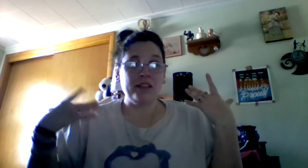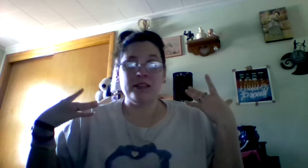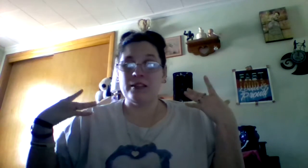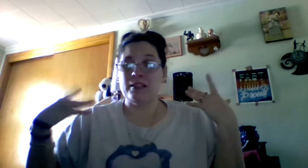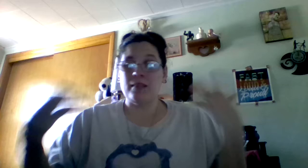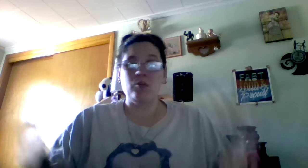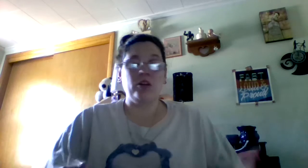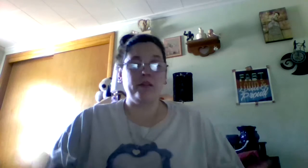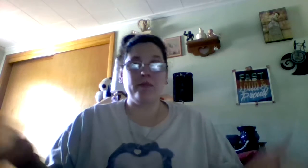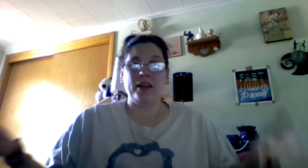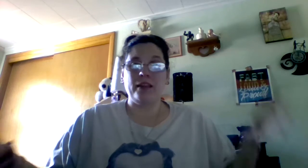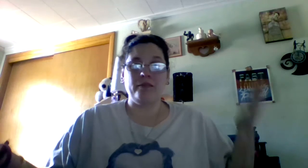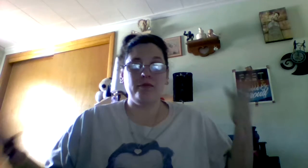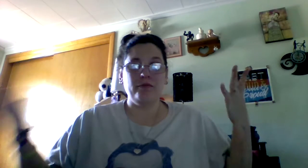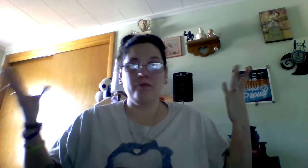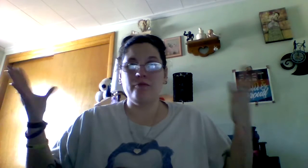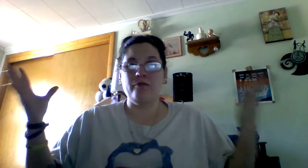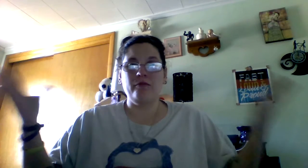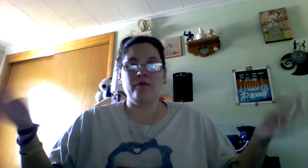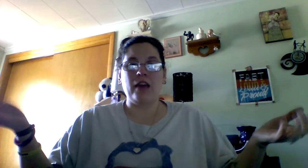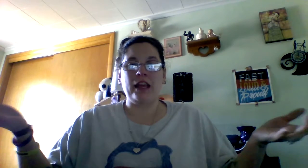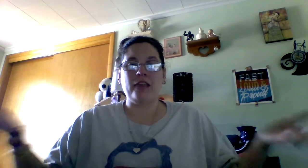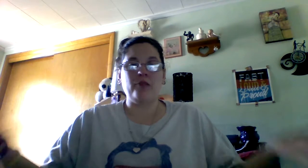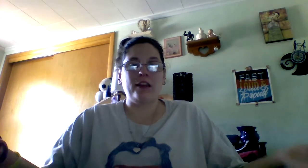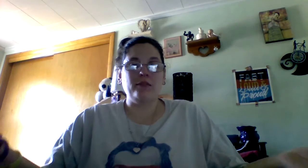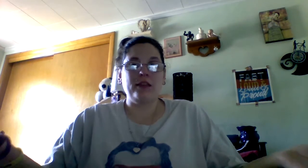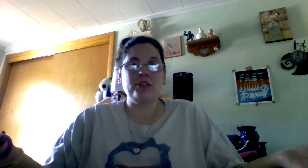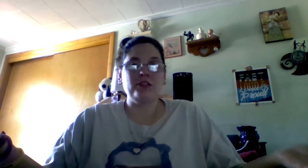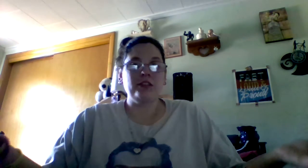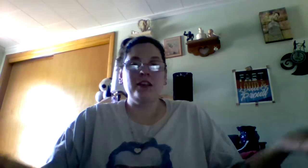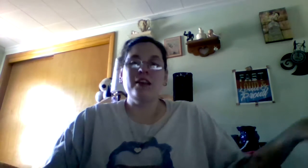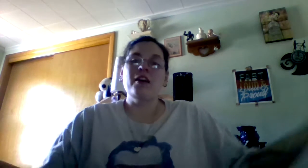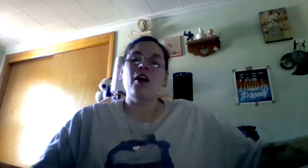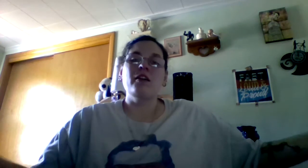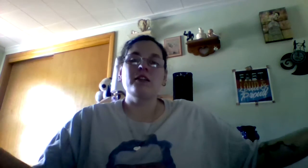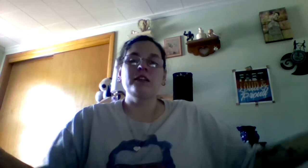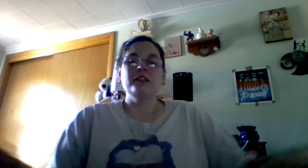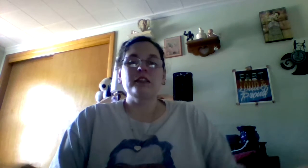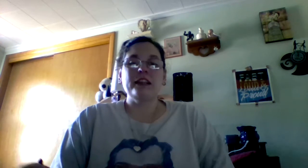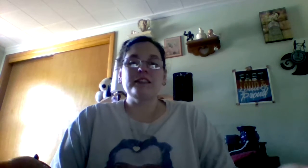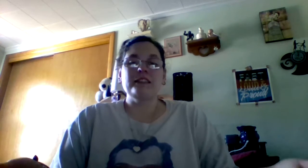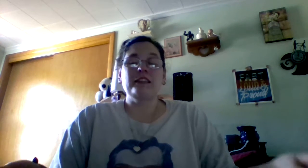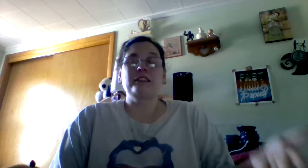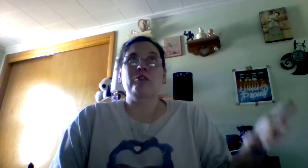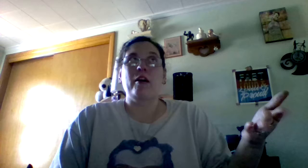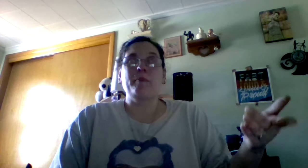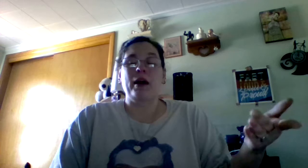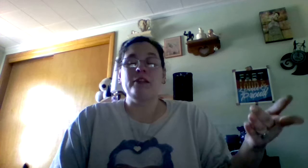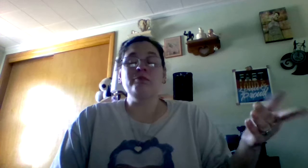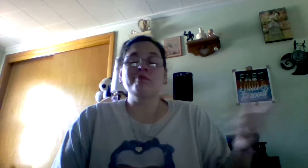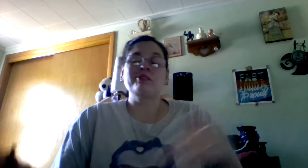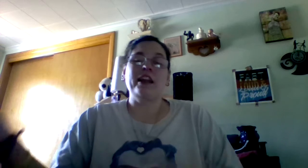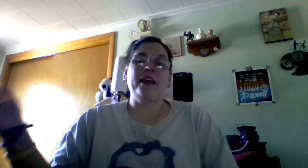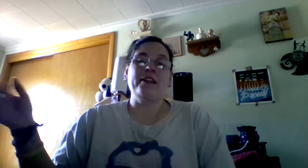see more of my, I guess, randomness, click the subscribe button and